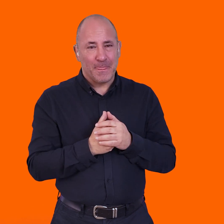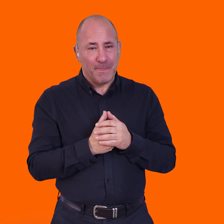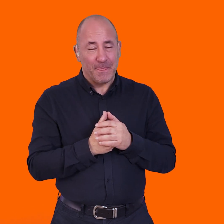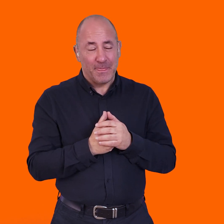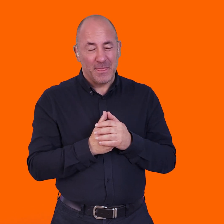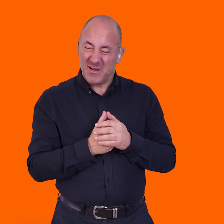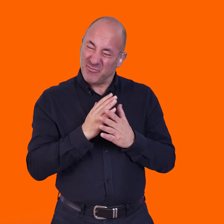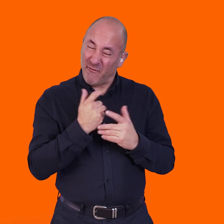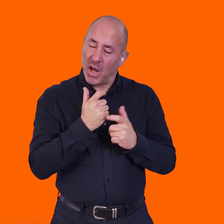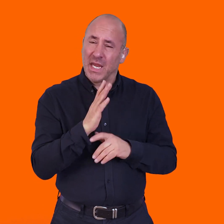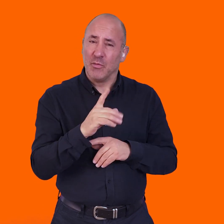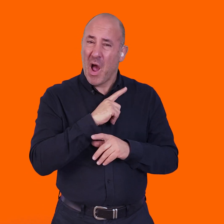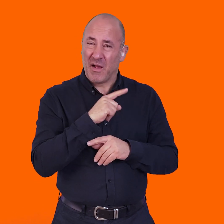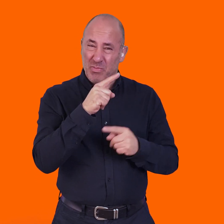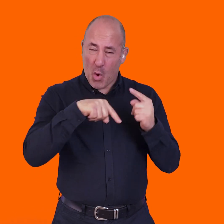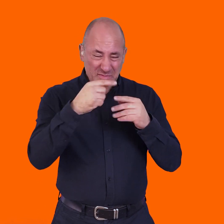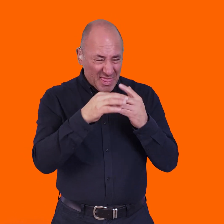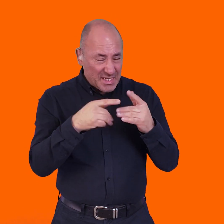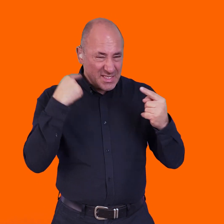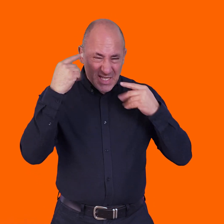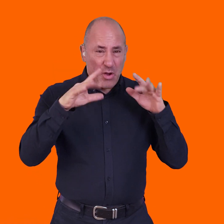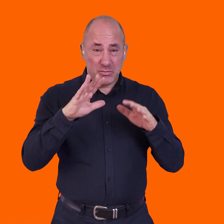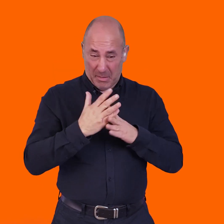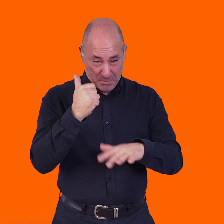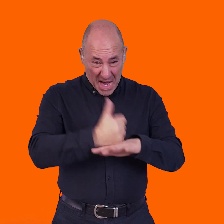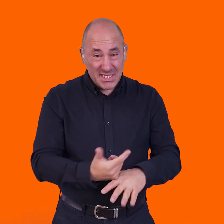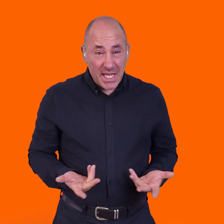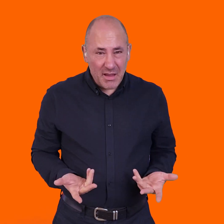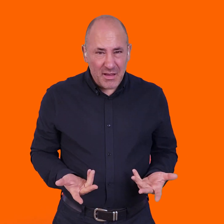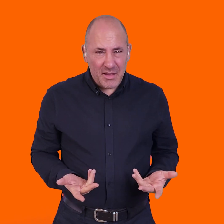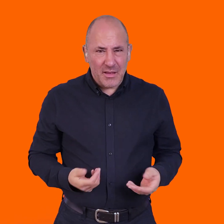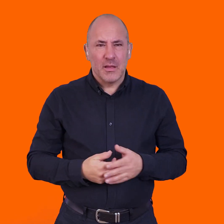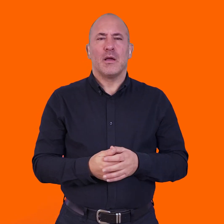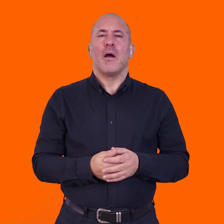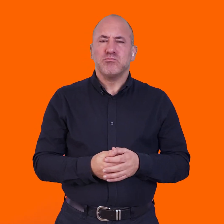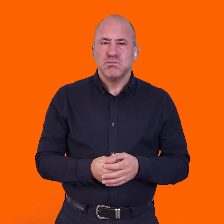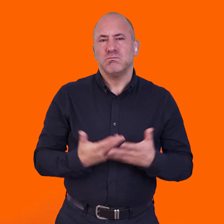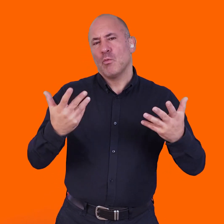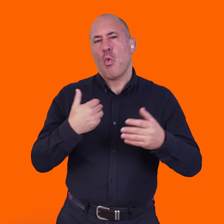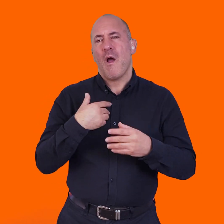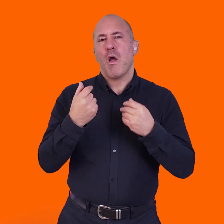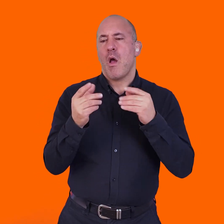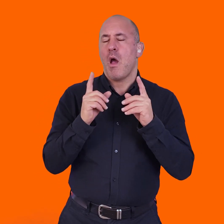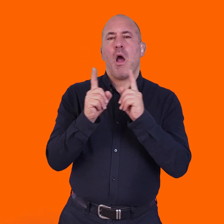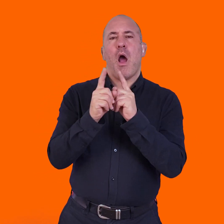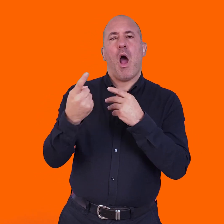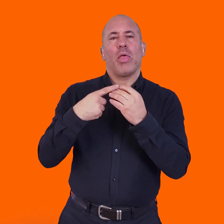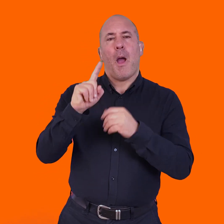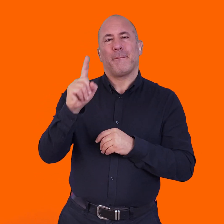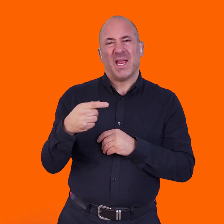So it's quite funny because those types of things are quite basic, and I tend to find that if I'm with other people and I bring this